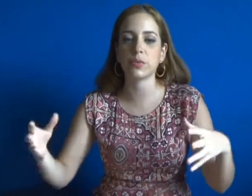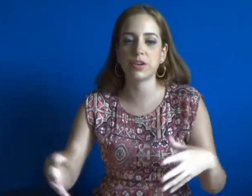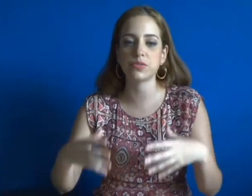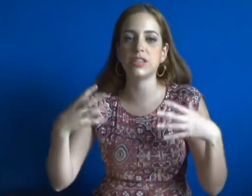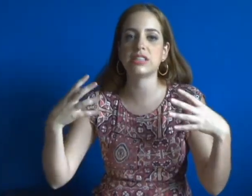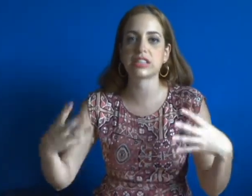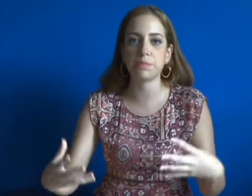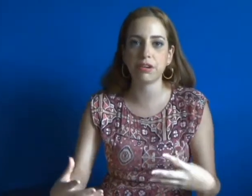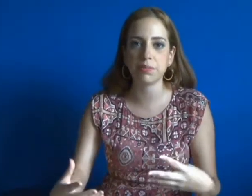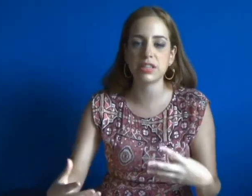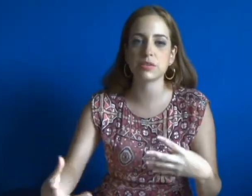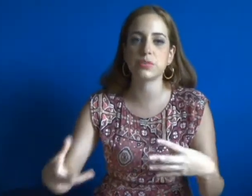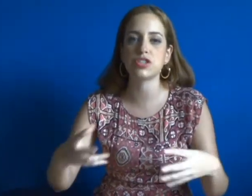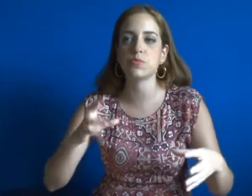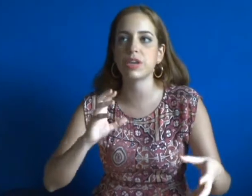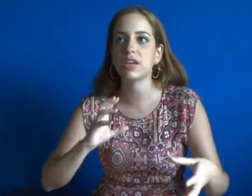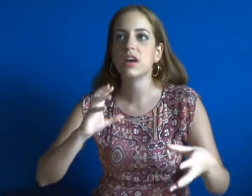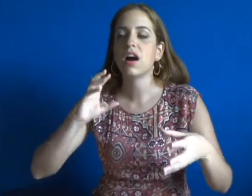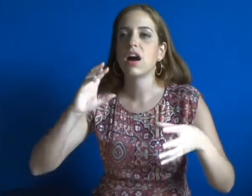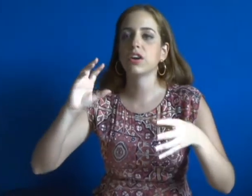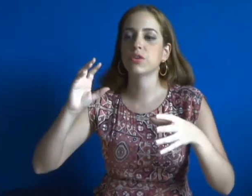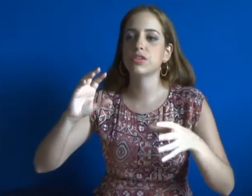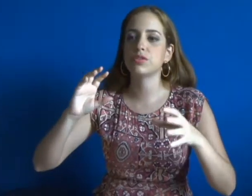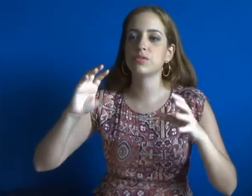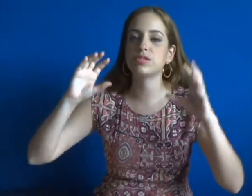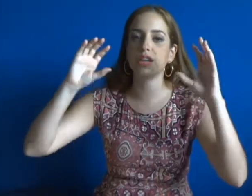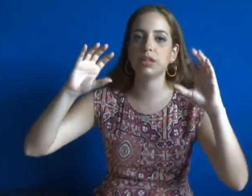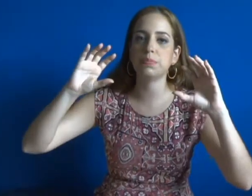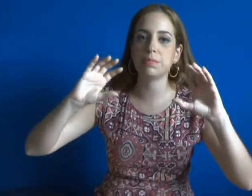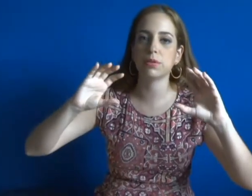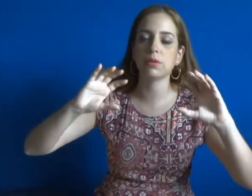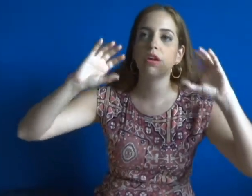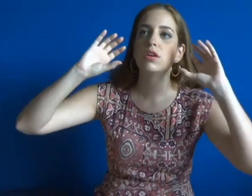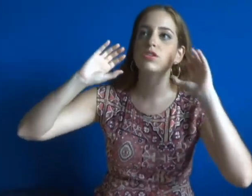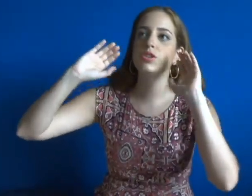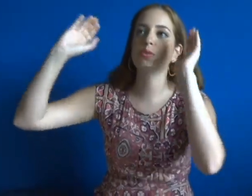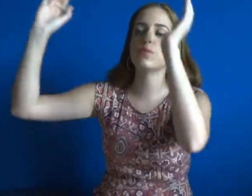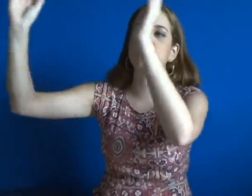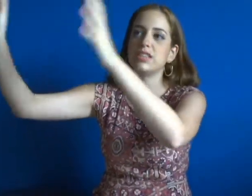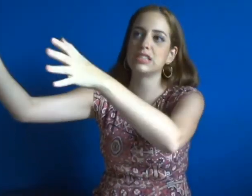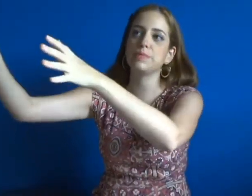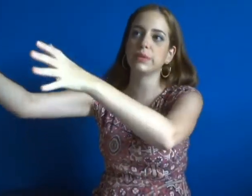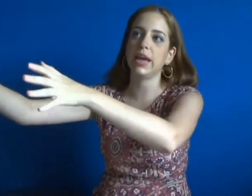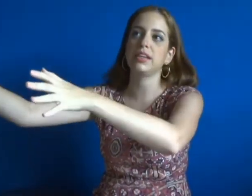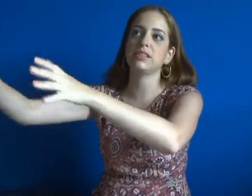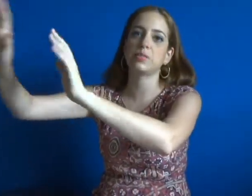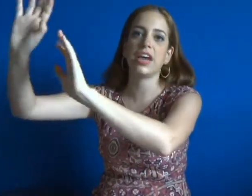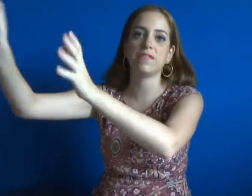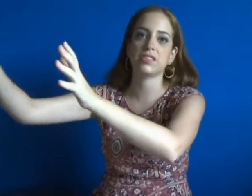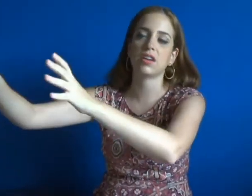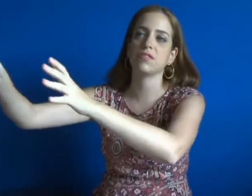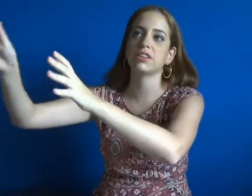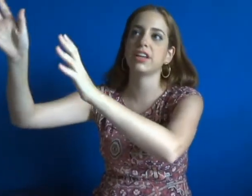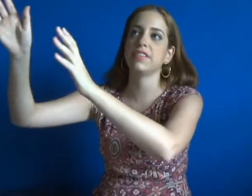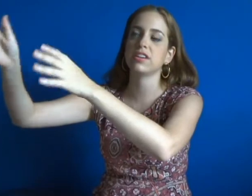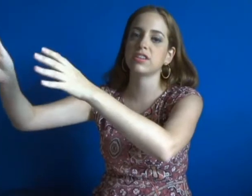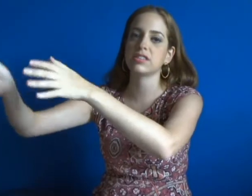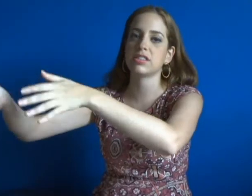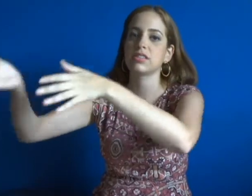oh, we're doing this experiment in which we are going to send people to this planet that we have discovered and they're gonna send